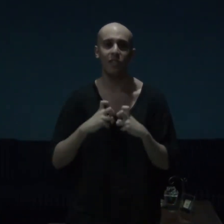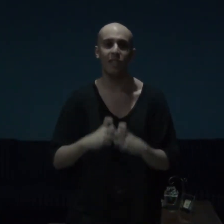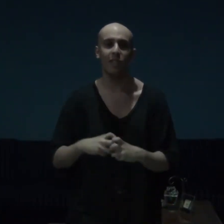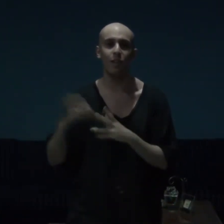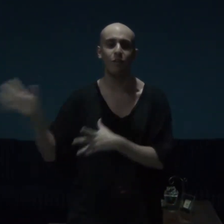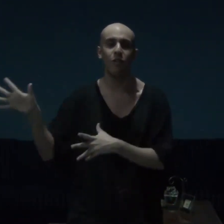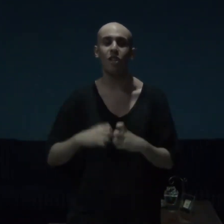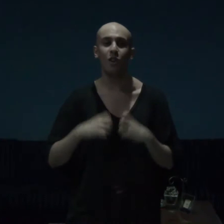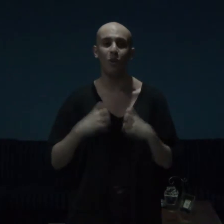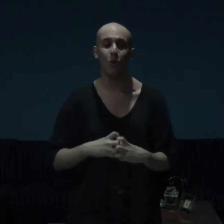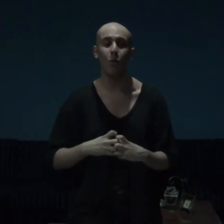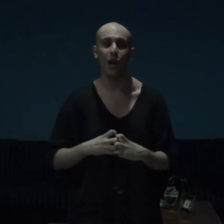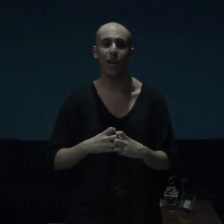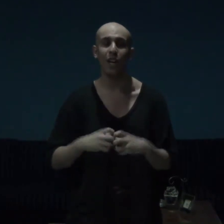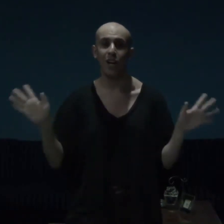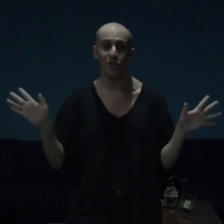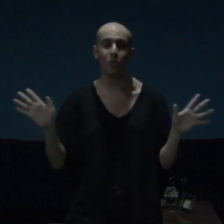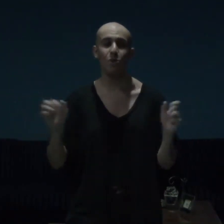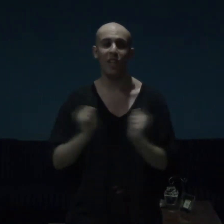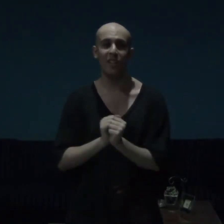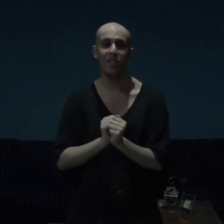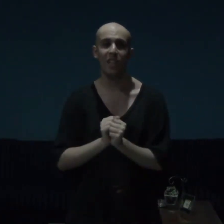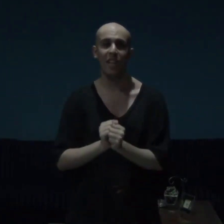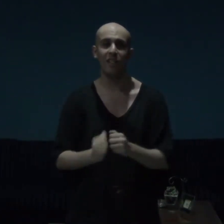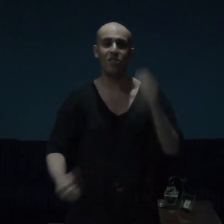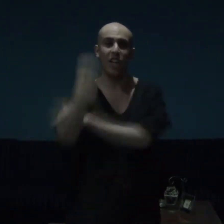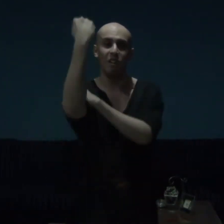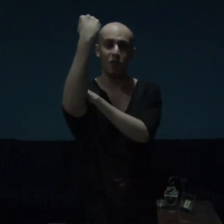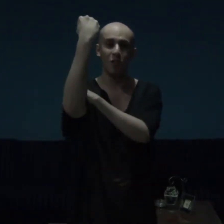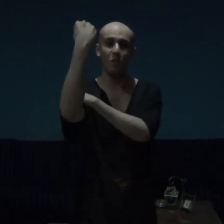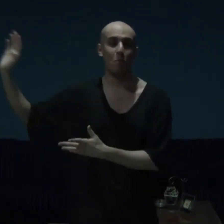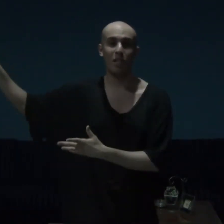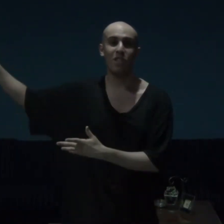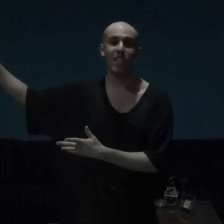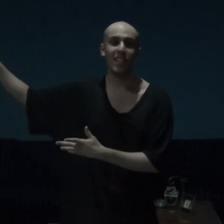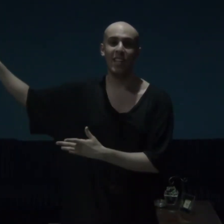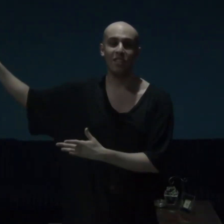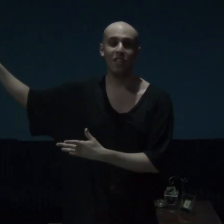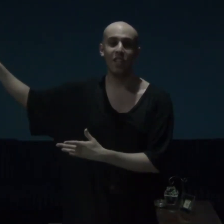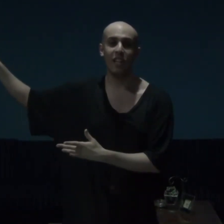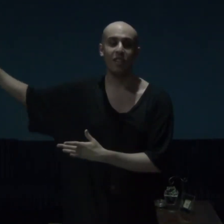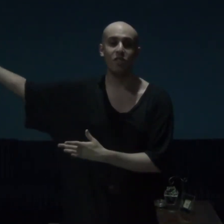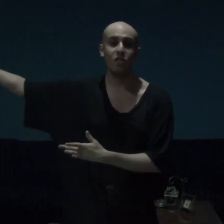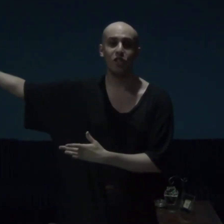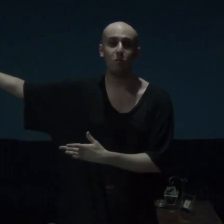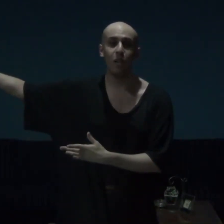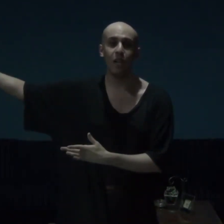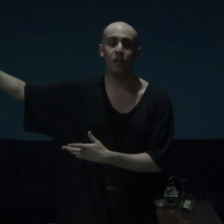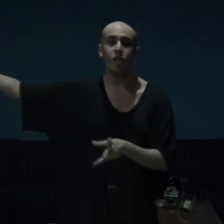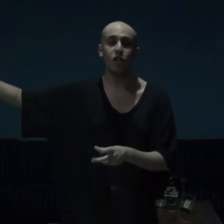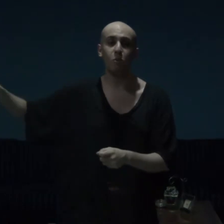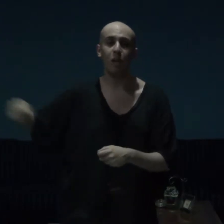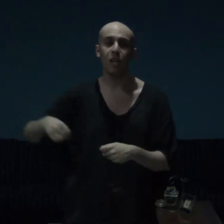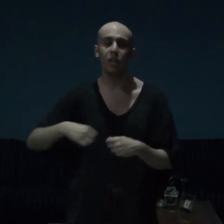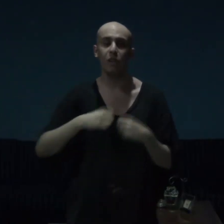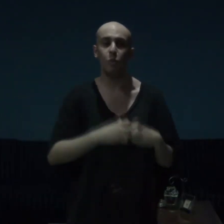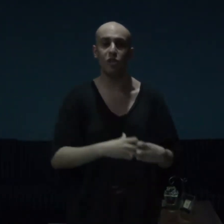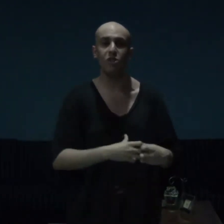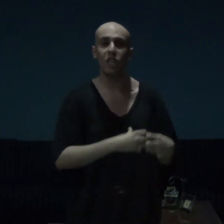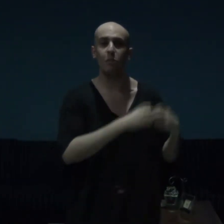love Iko Uwe, I do, guys and gals, I do, but yeah, guys and gals, this man, Ishmael, was named